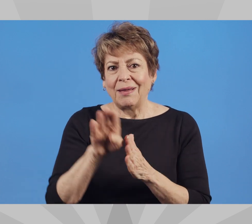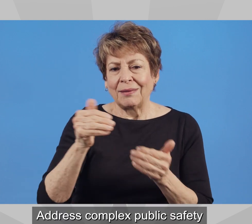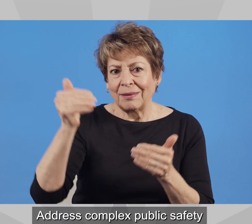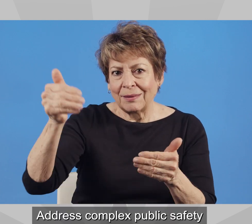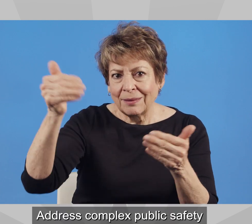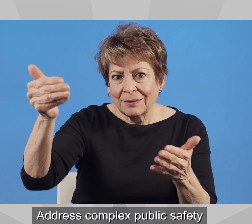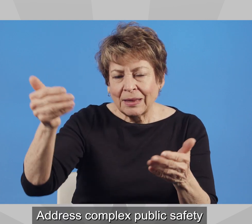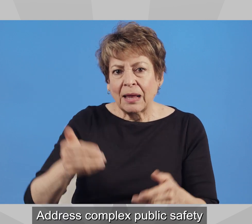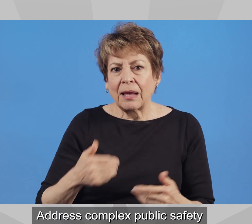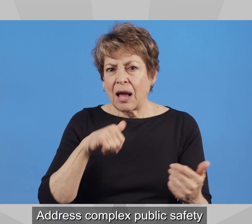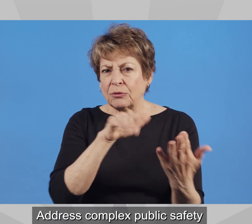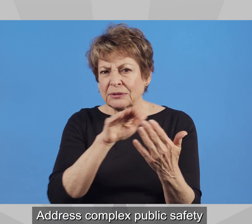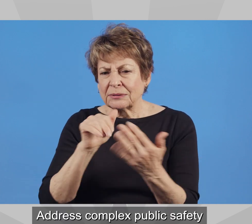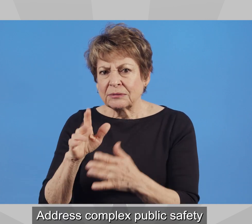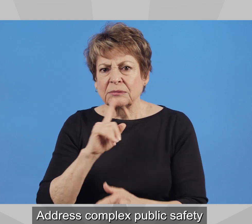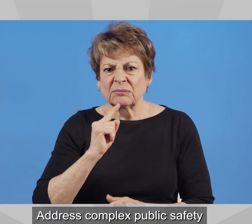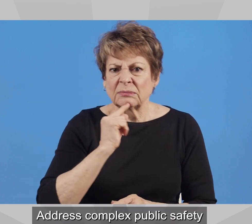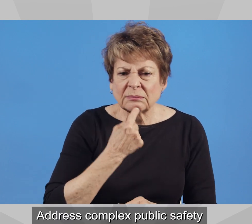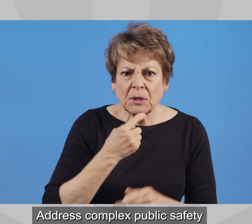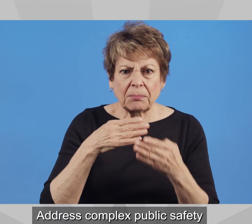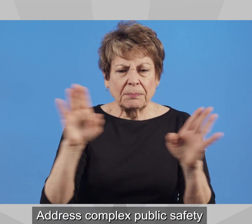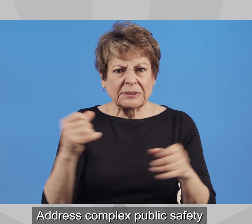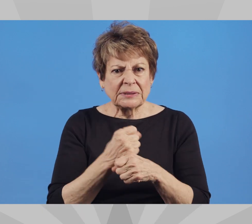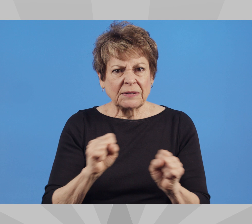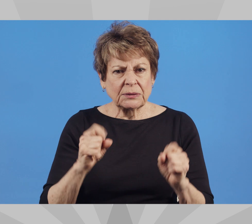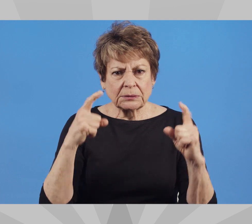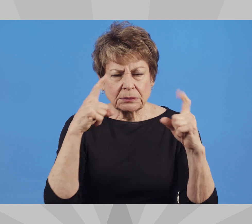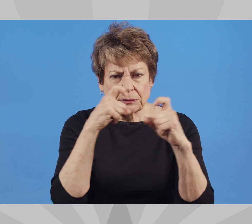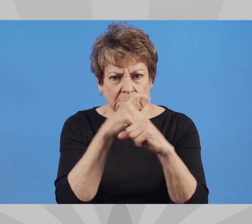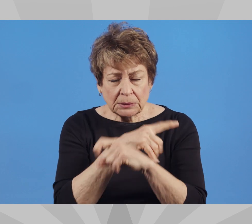address complex public safety and public health issues,